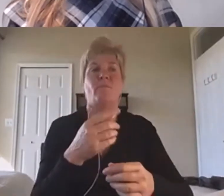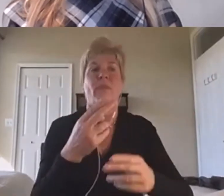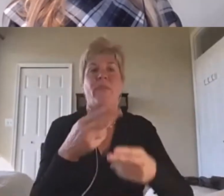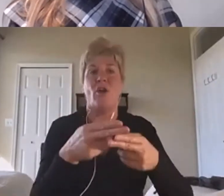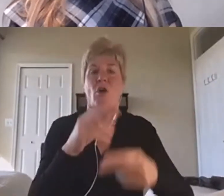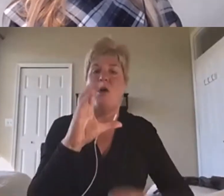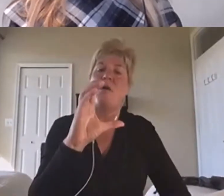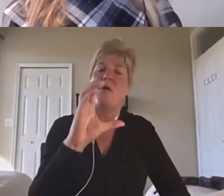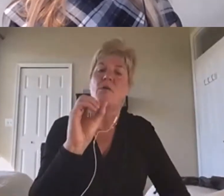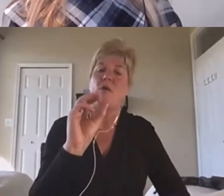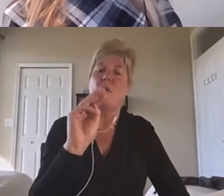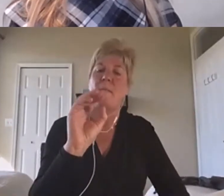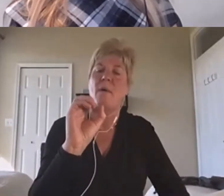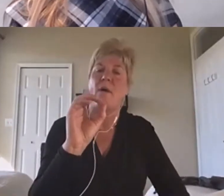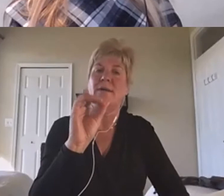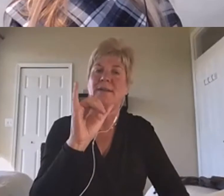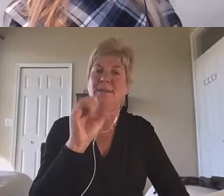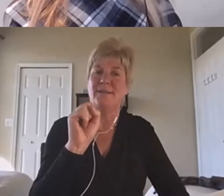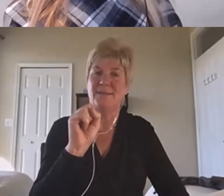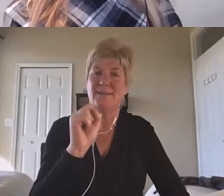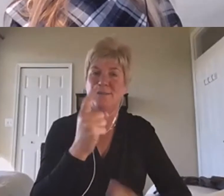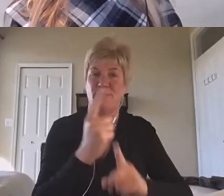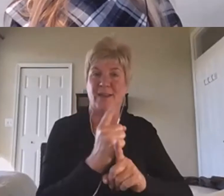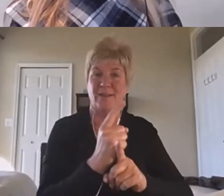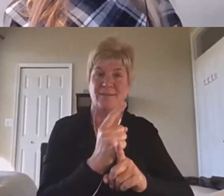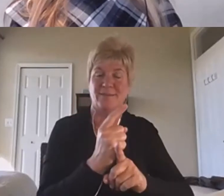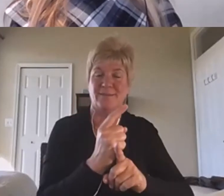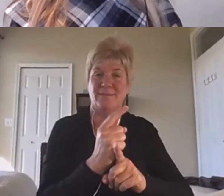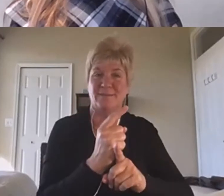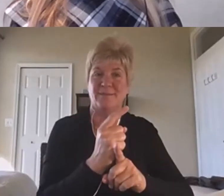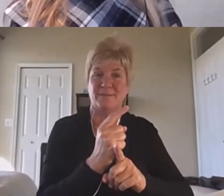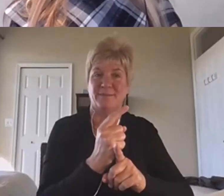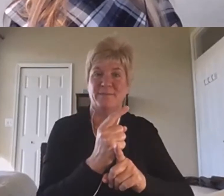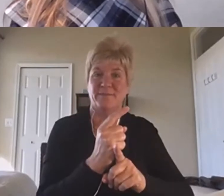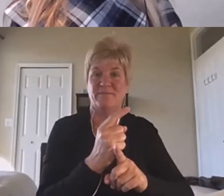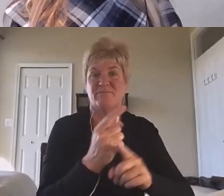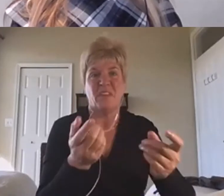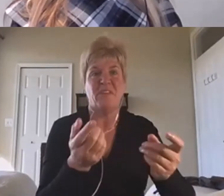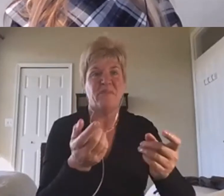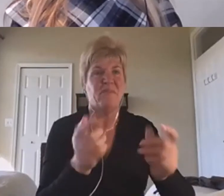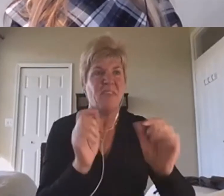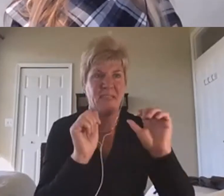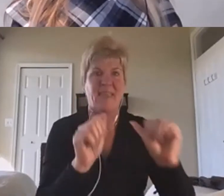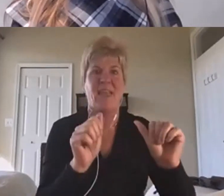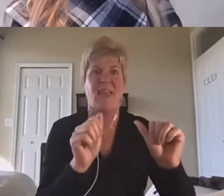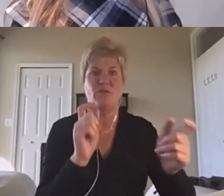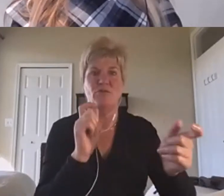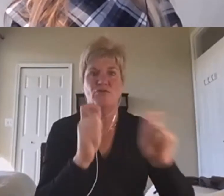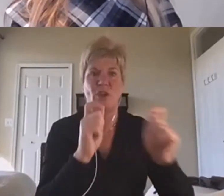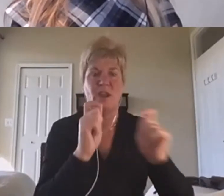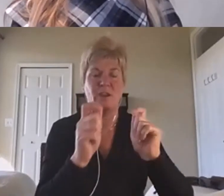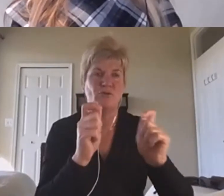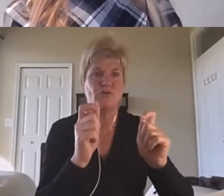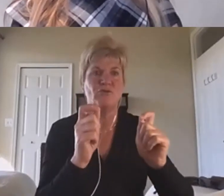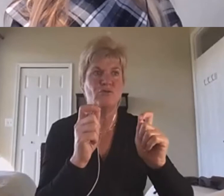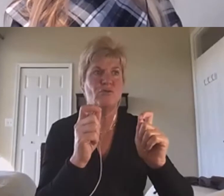It's relatively easy to change bodies from job to job, right?